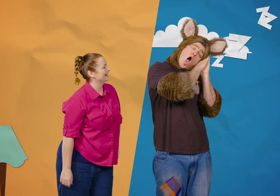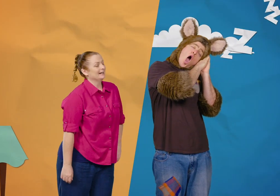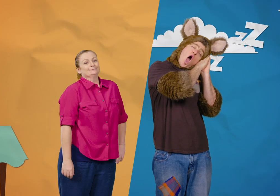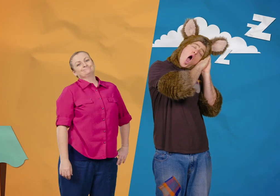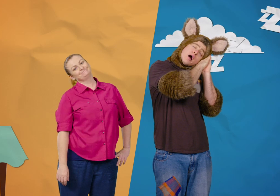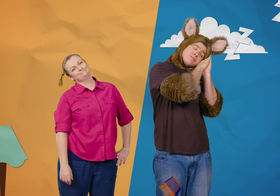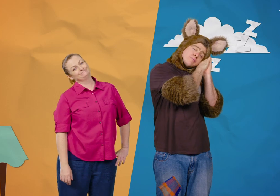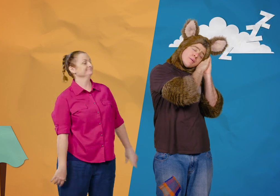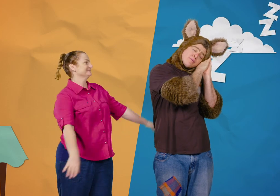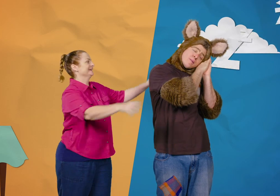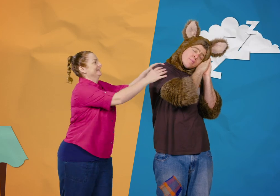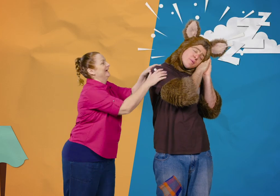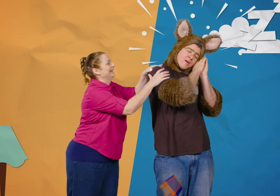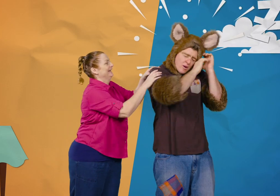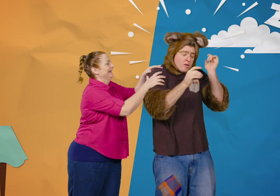Hello, look,